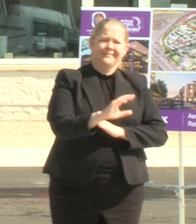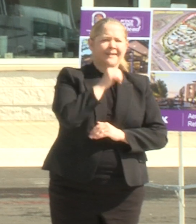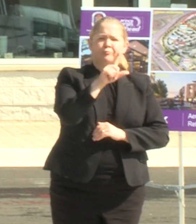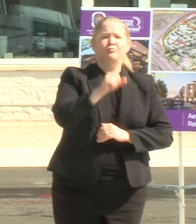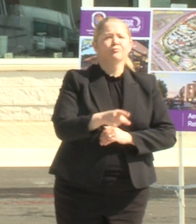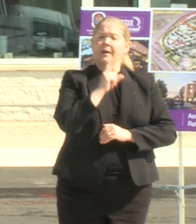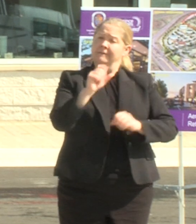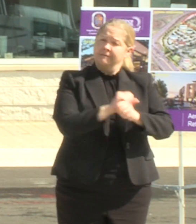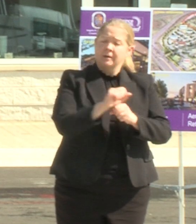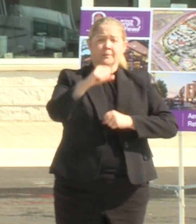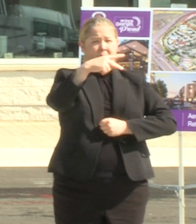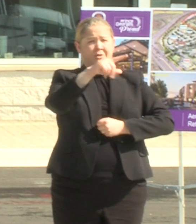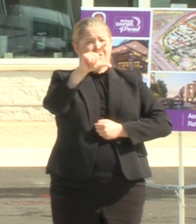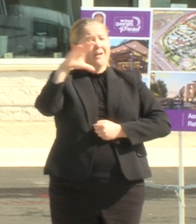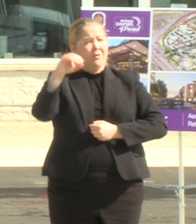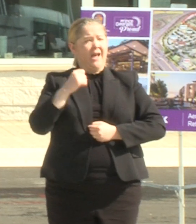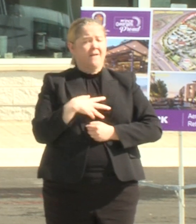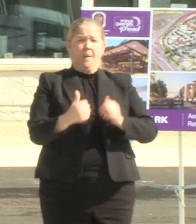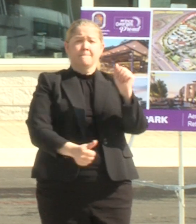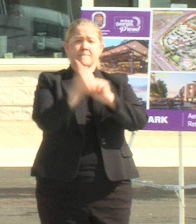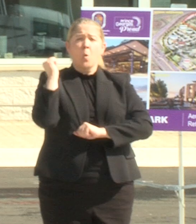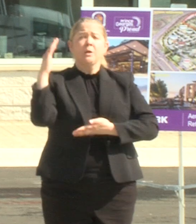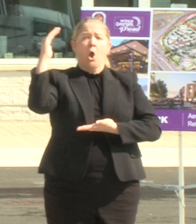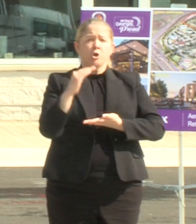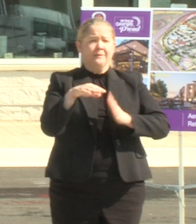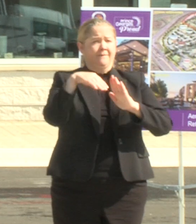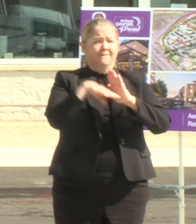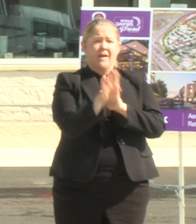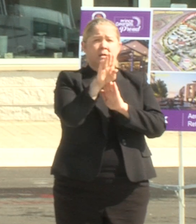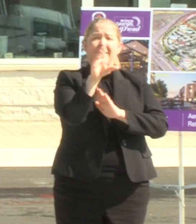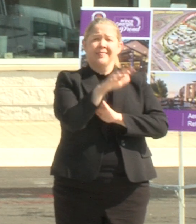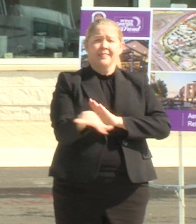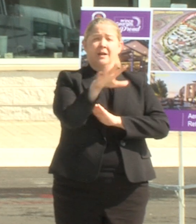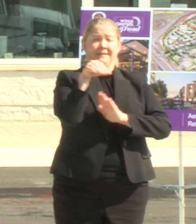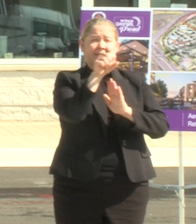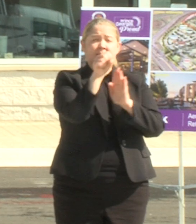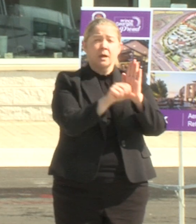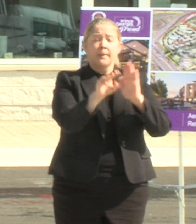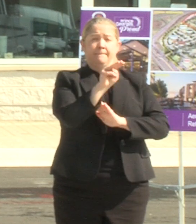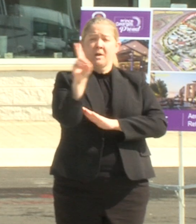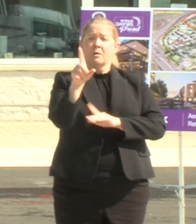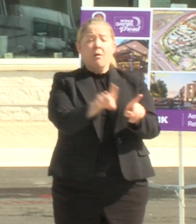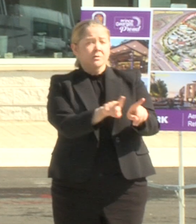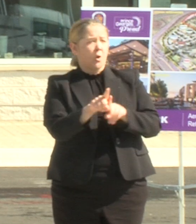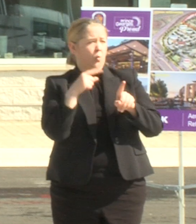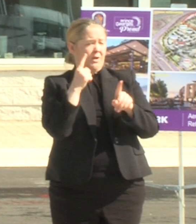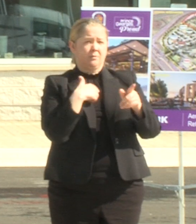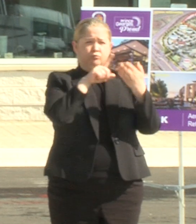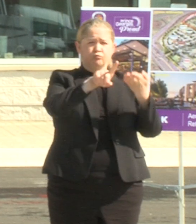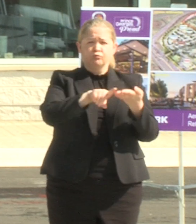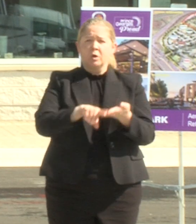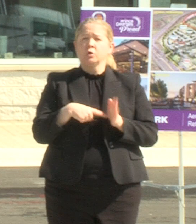Prince George's County has the most undeveloped land in the state of Maryland on top of that we commissioned a study that showed an